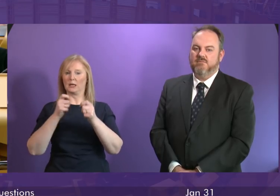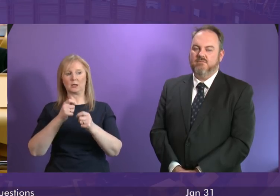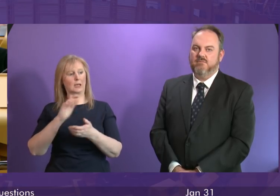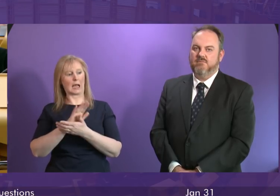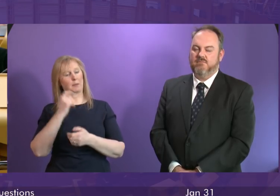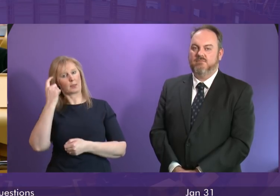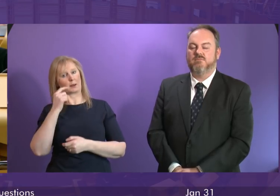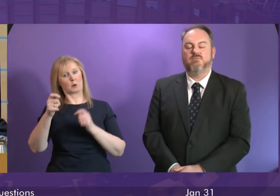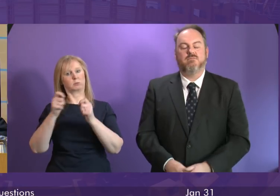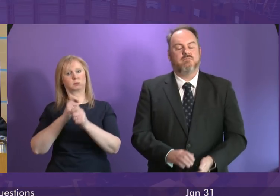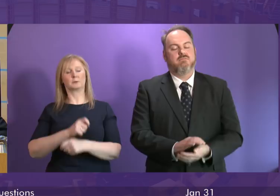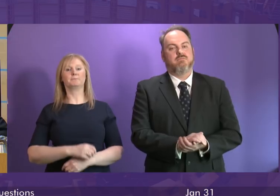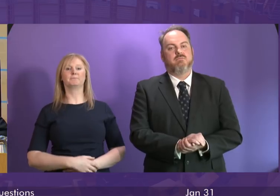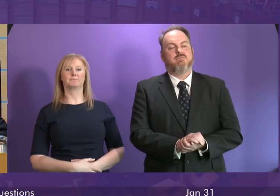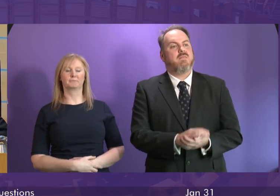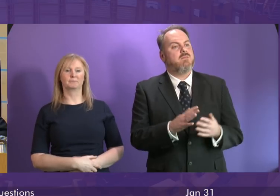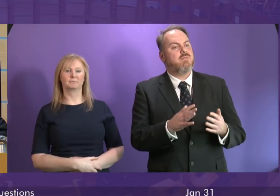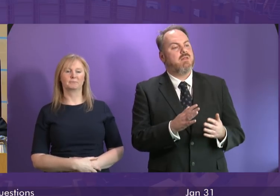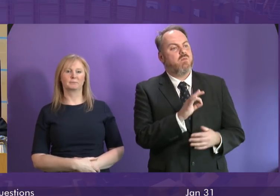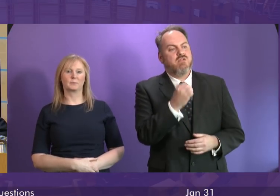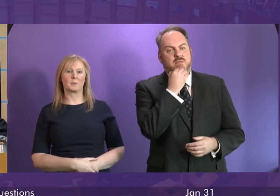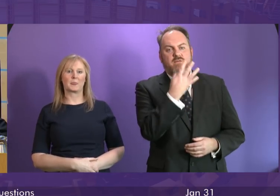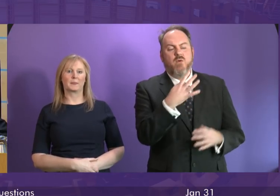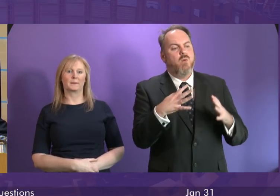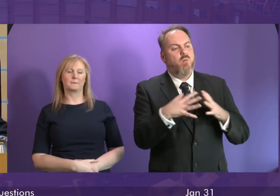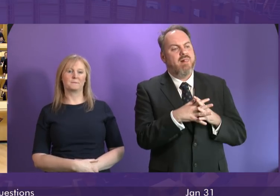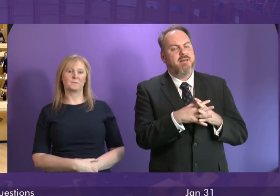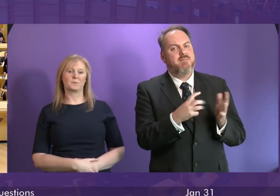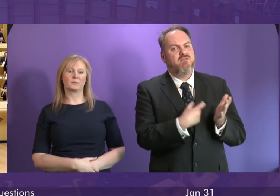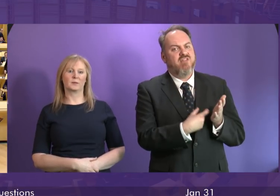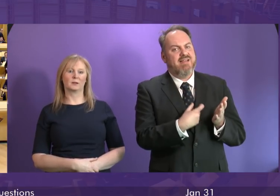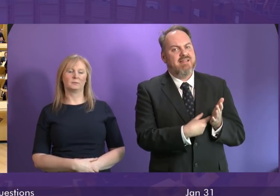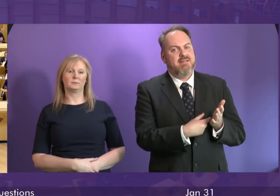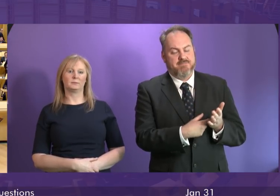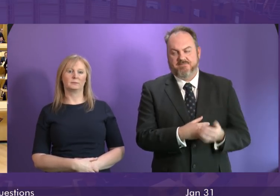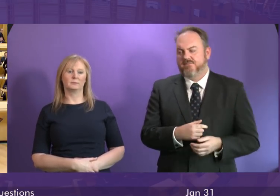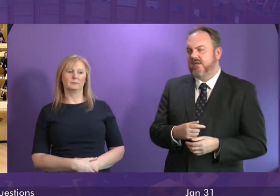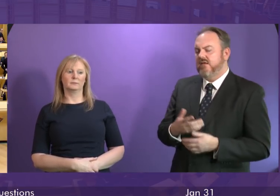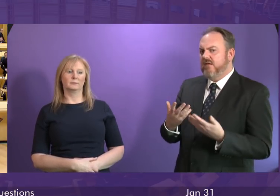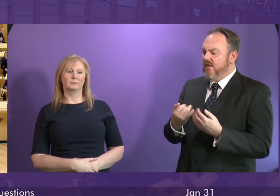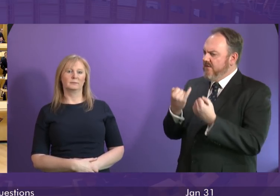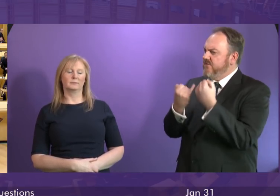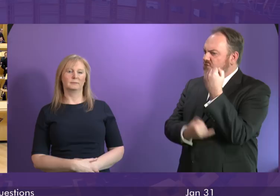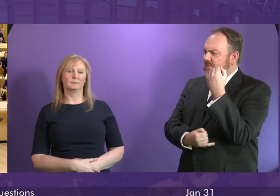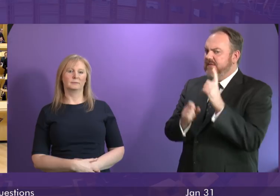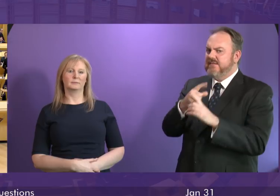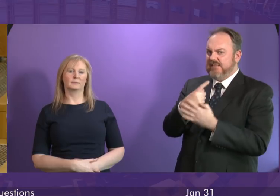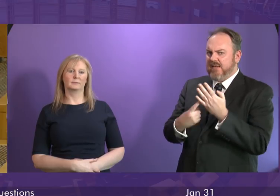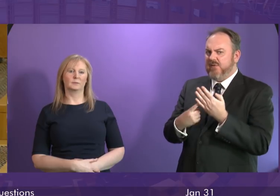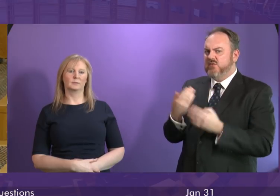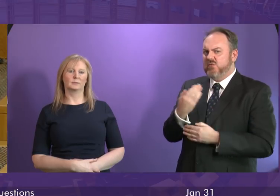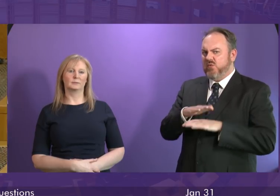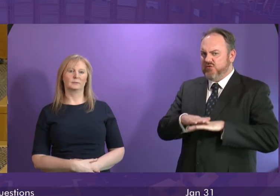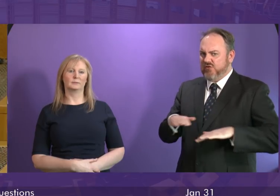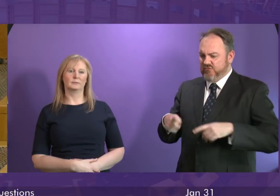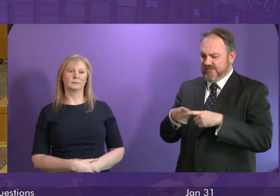we're happy to consider them Question number four Willie Rennie Vulnerable disabled school children are being